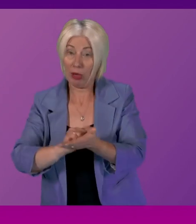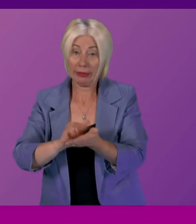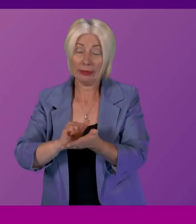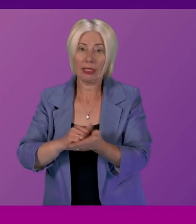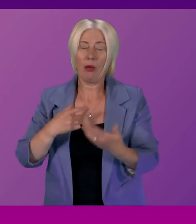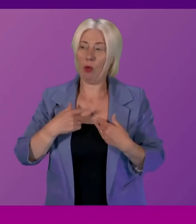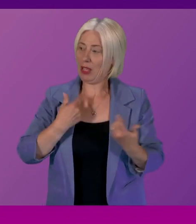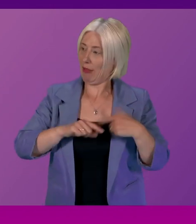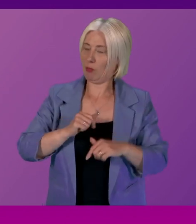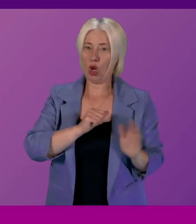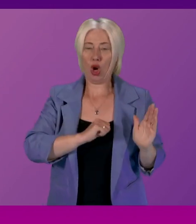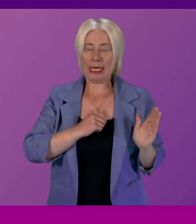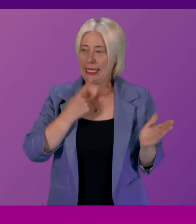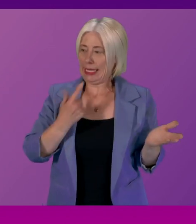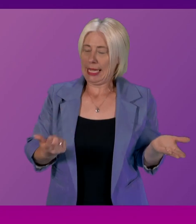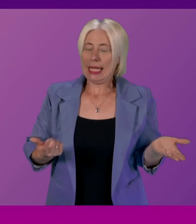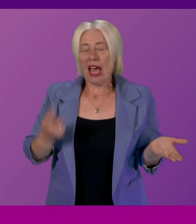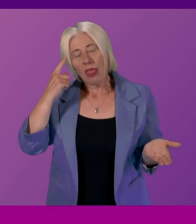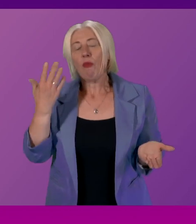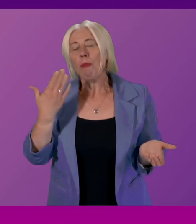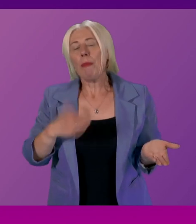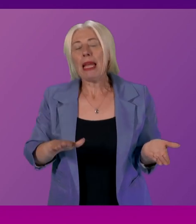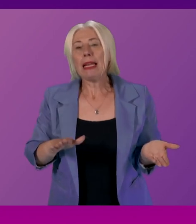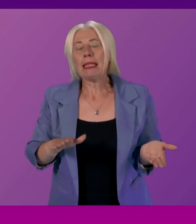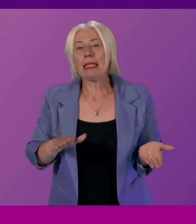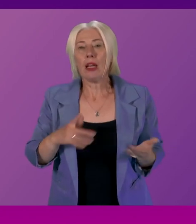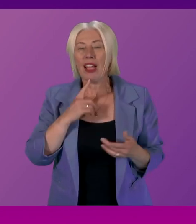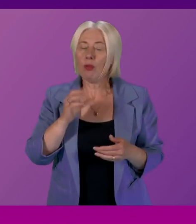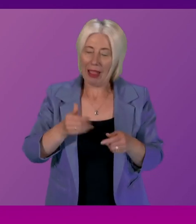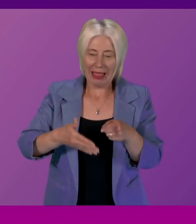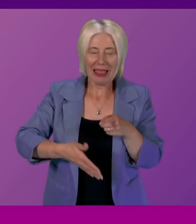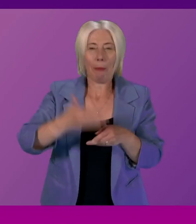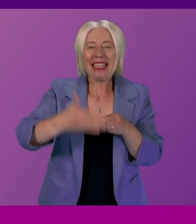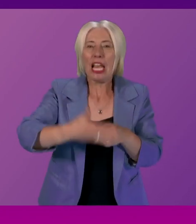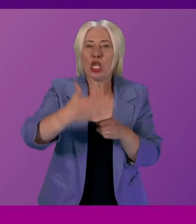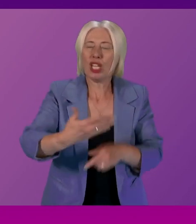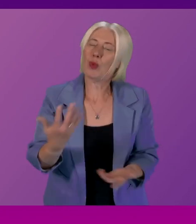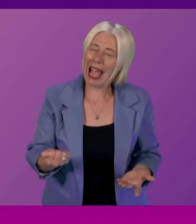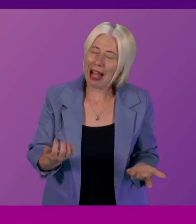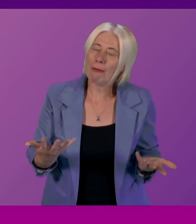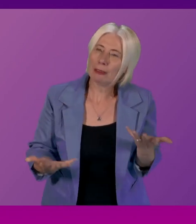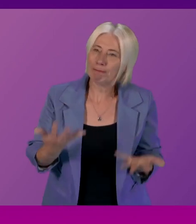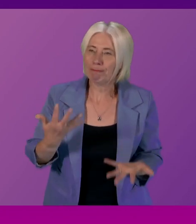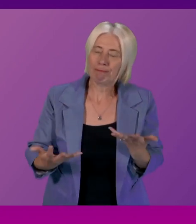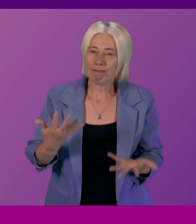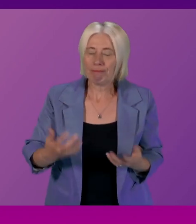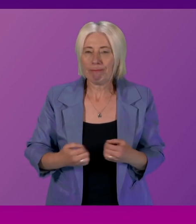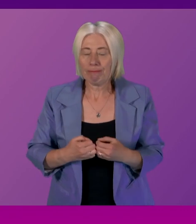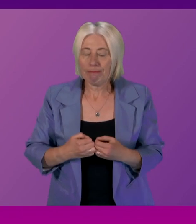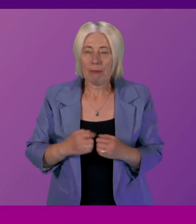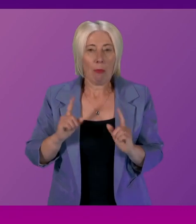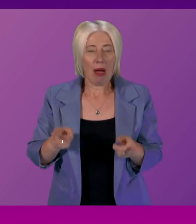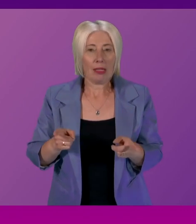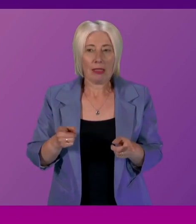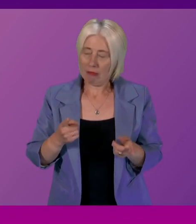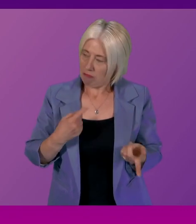to also be up front and I think we have been around where the limitations are in that regard but we